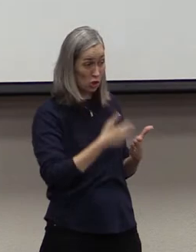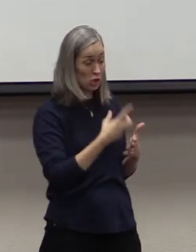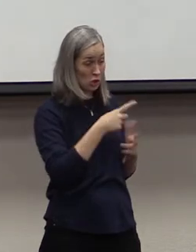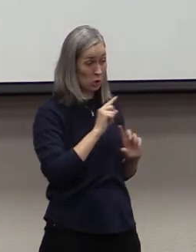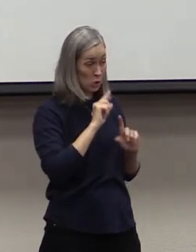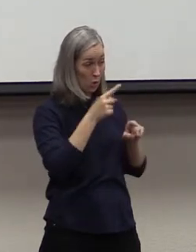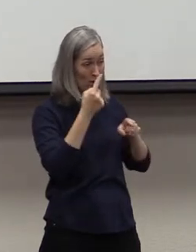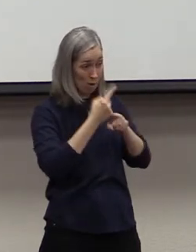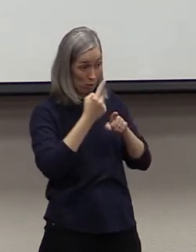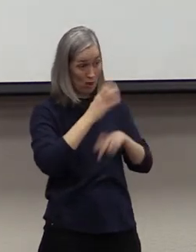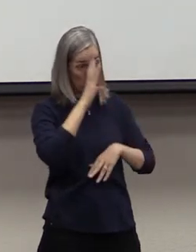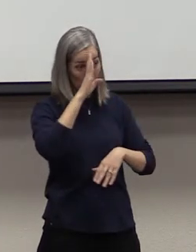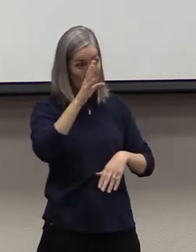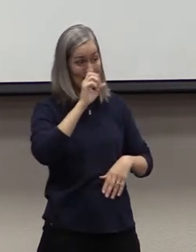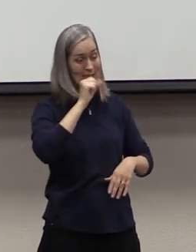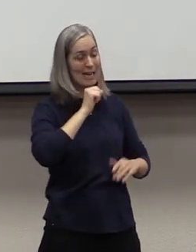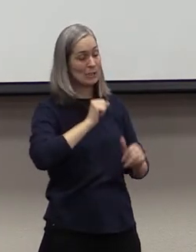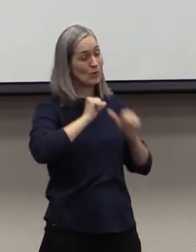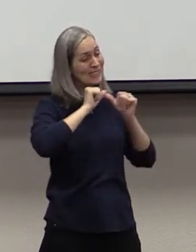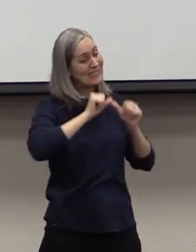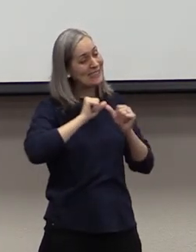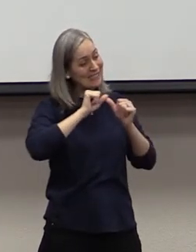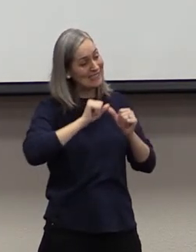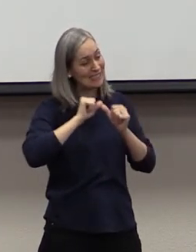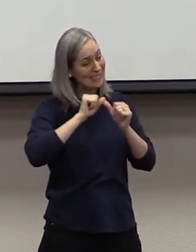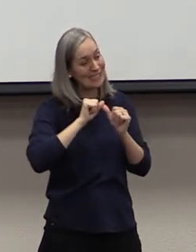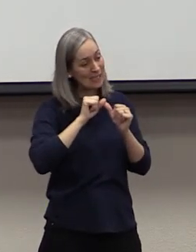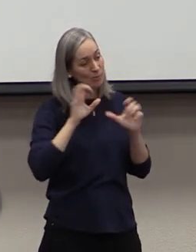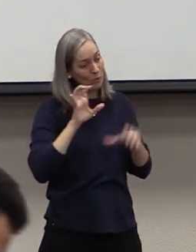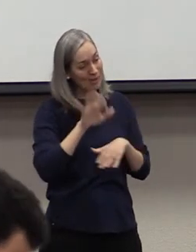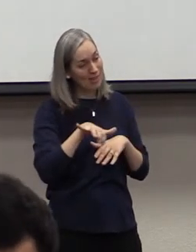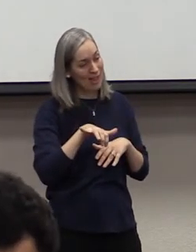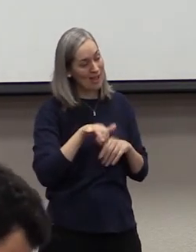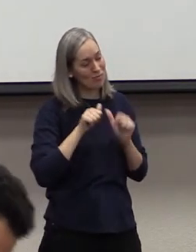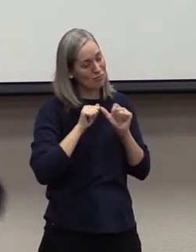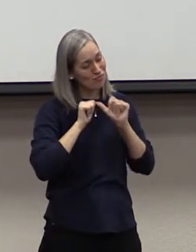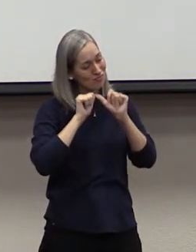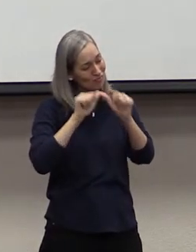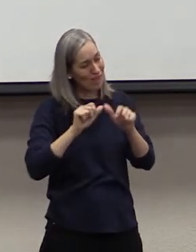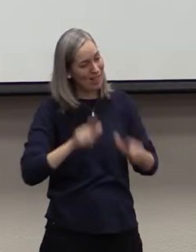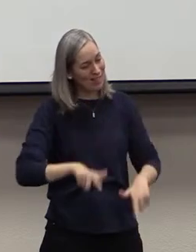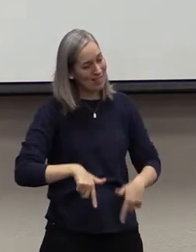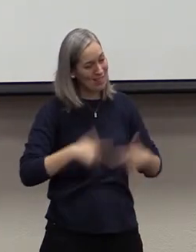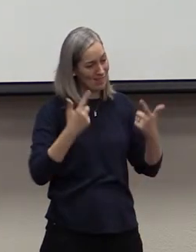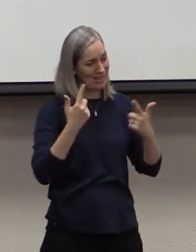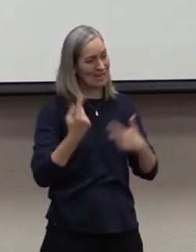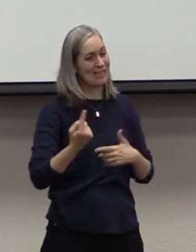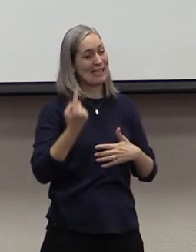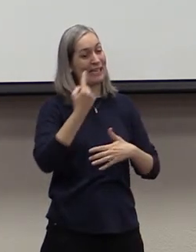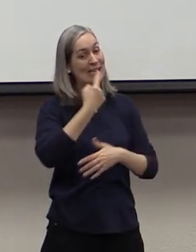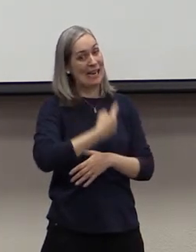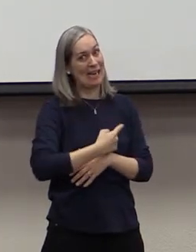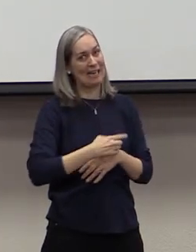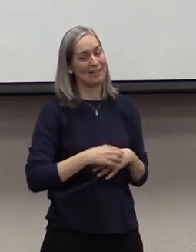in the right direction. Keep doing what you've been doing. Keep living in the day.